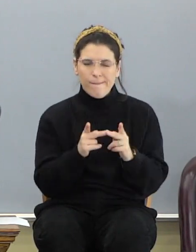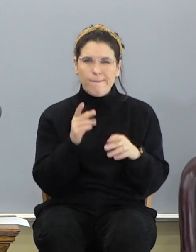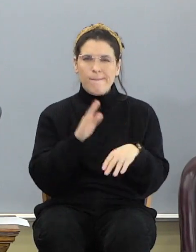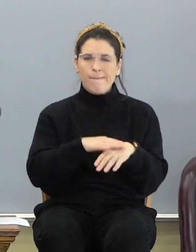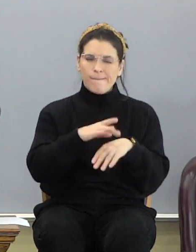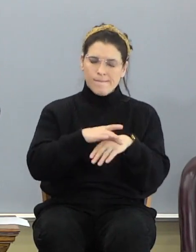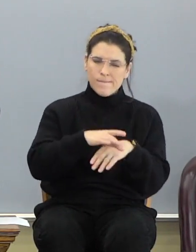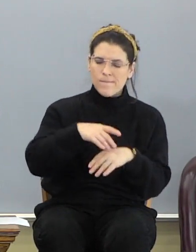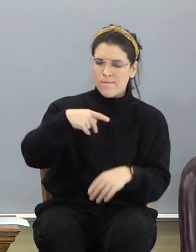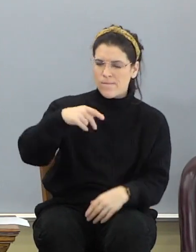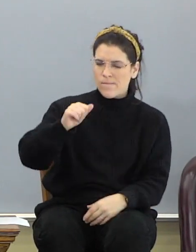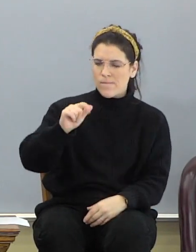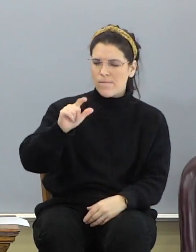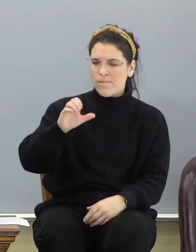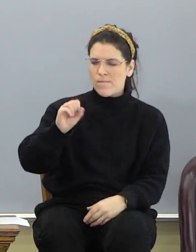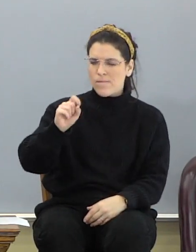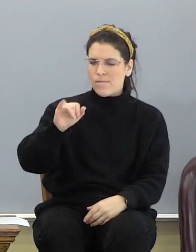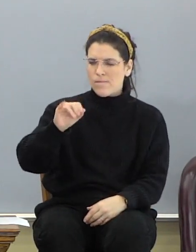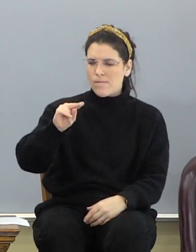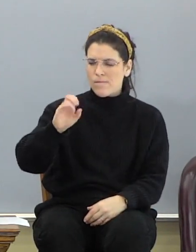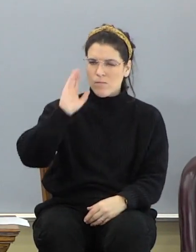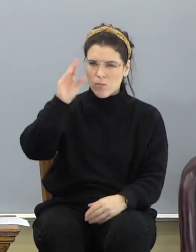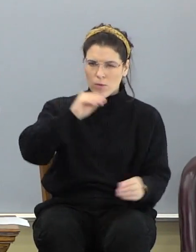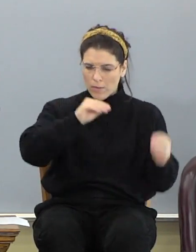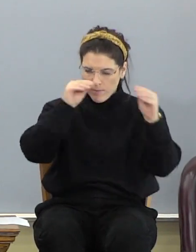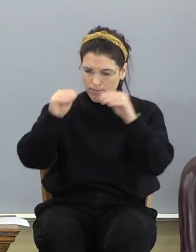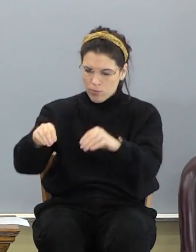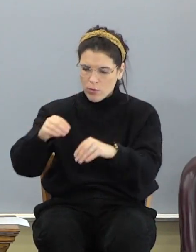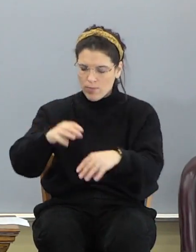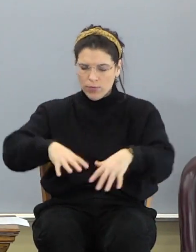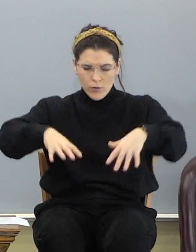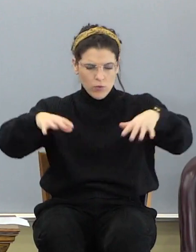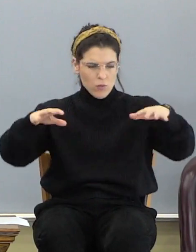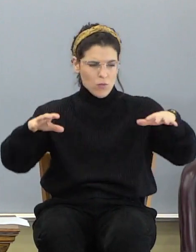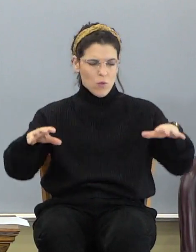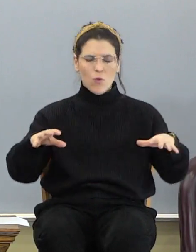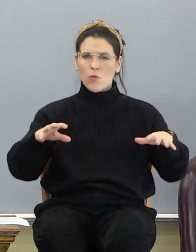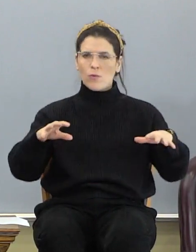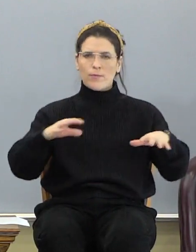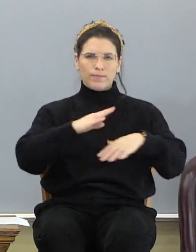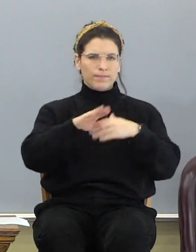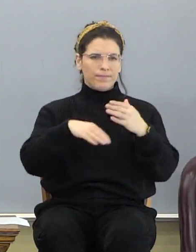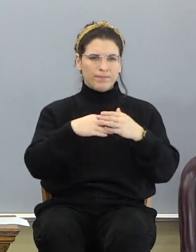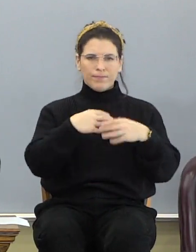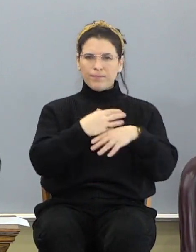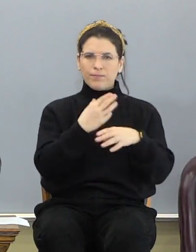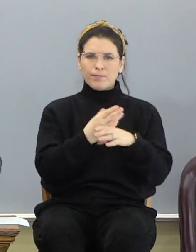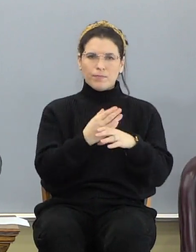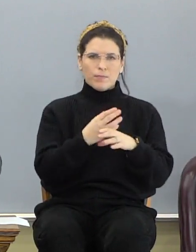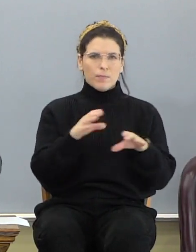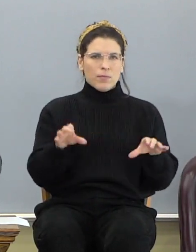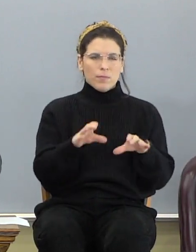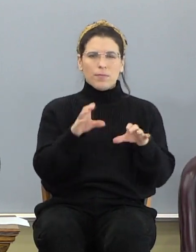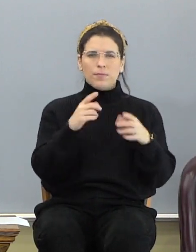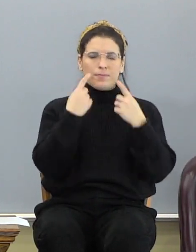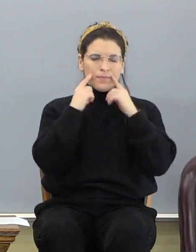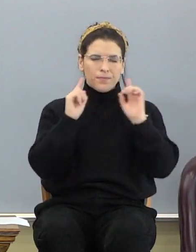Palestine, where He's going to put His throne. And all the creation had to do with accomplishing that.